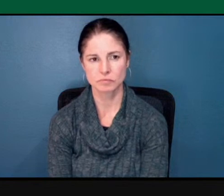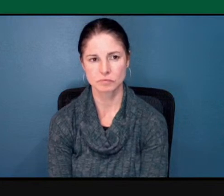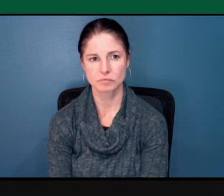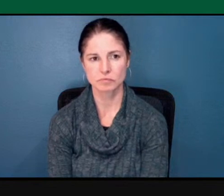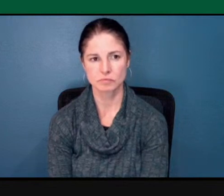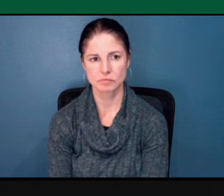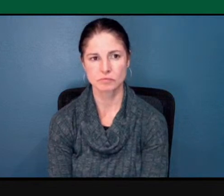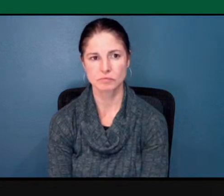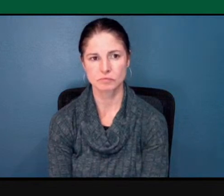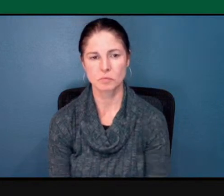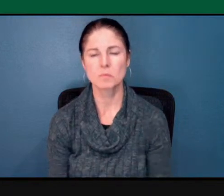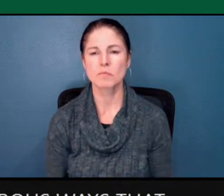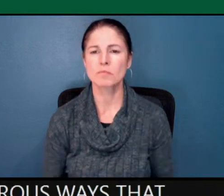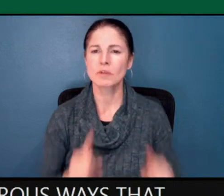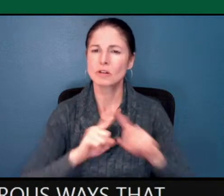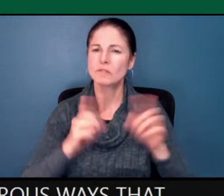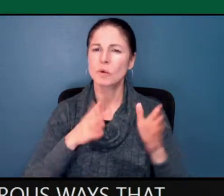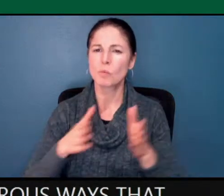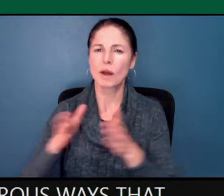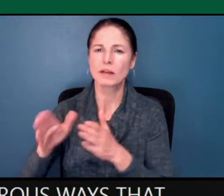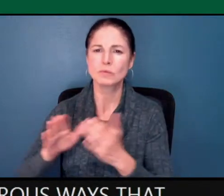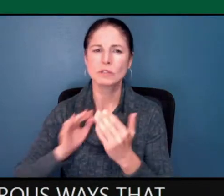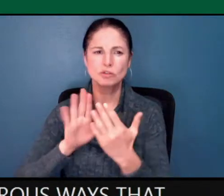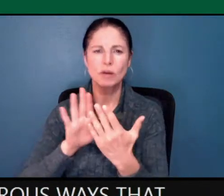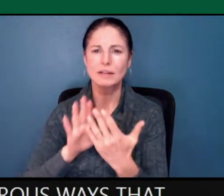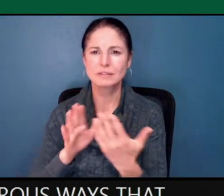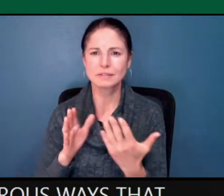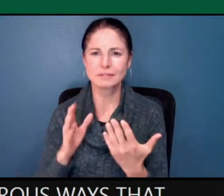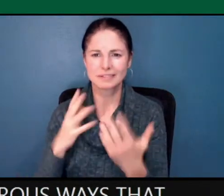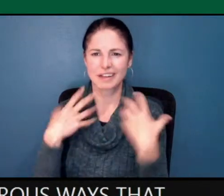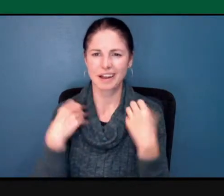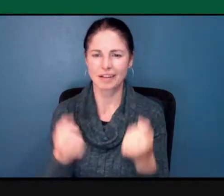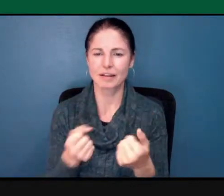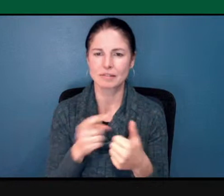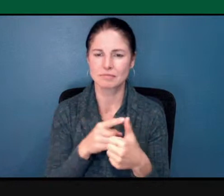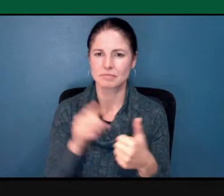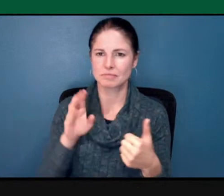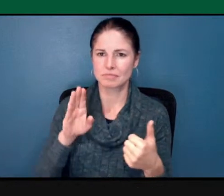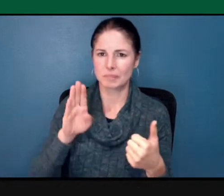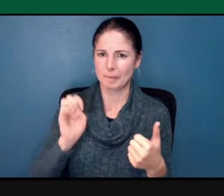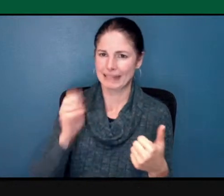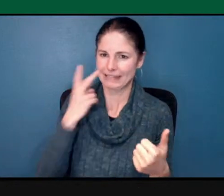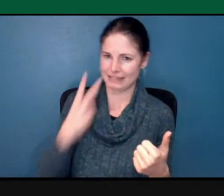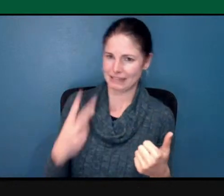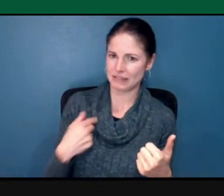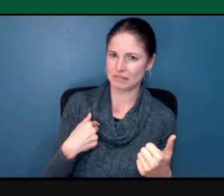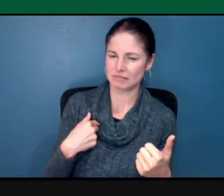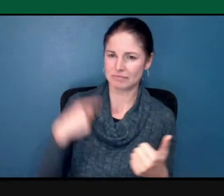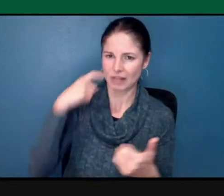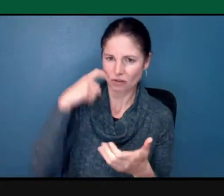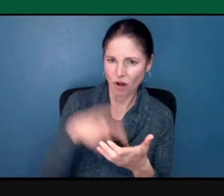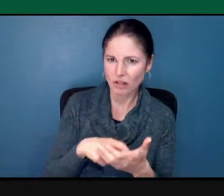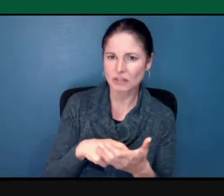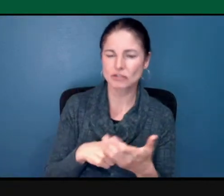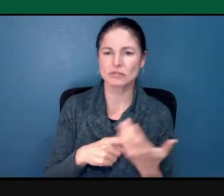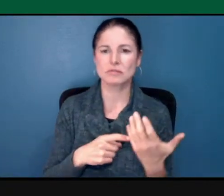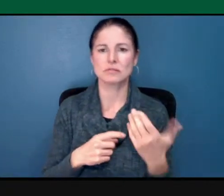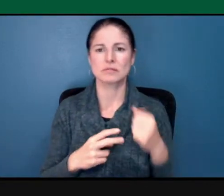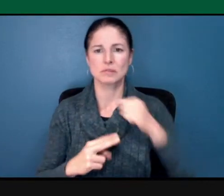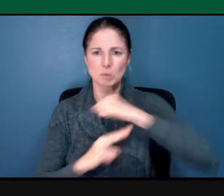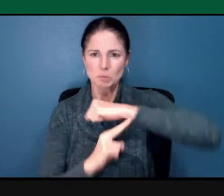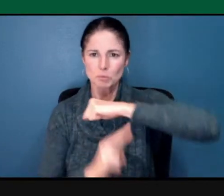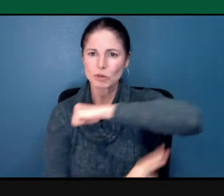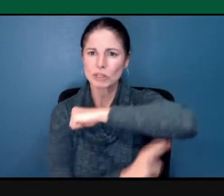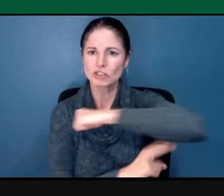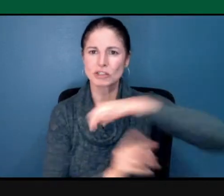addressed healing. So we have being seen, heard, acknowledged, and building bridges through